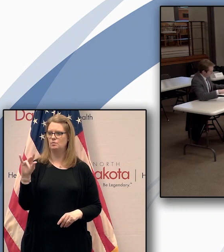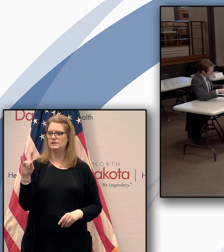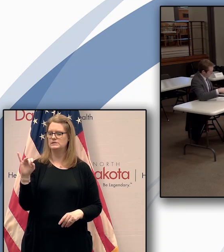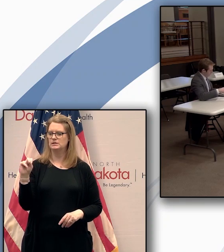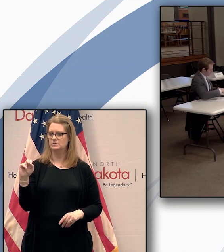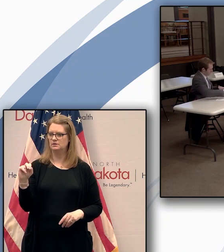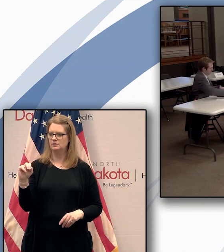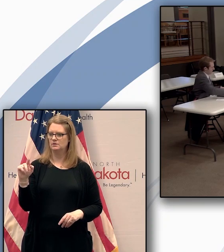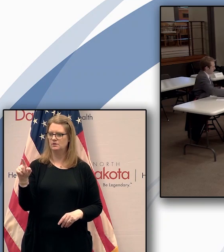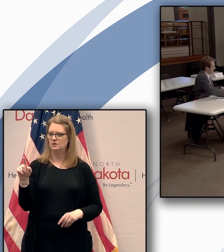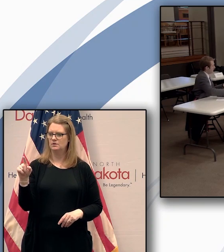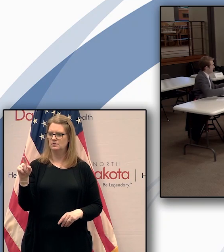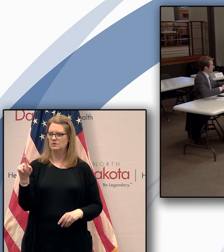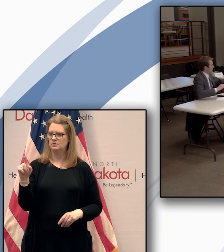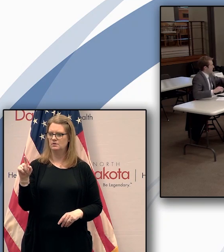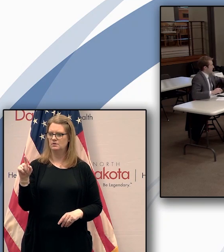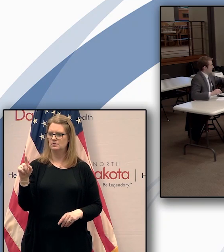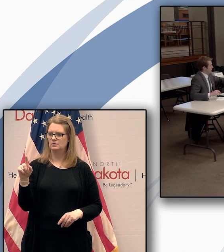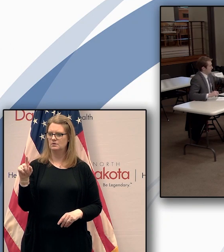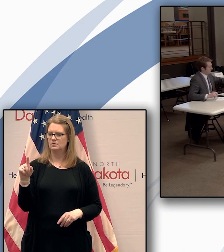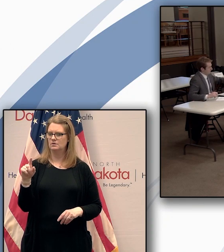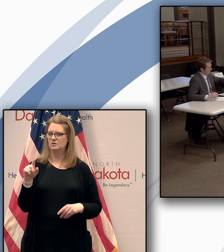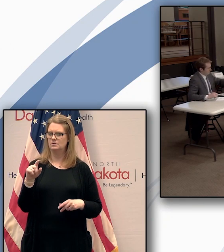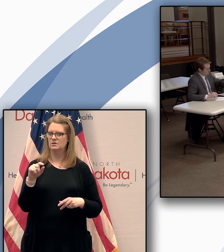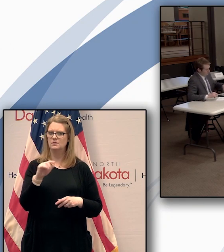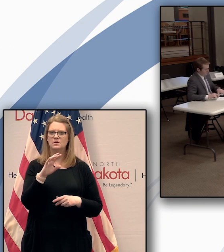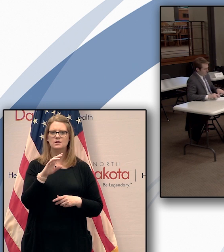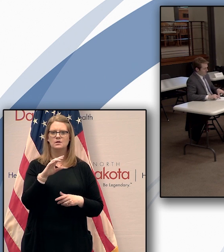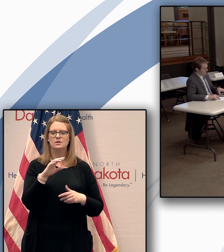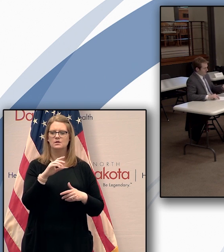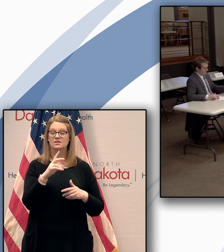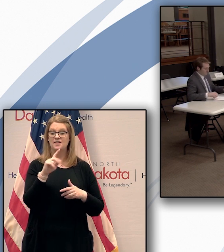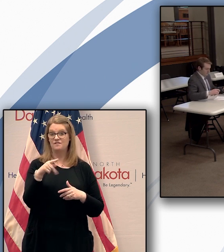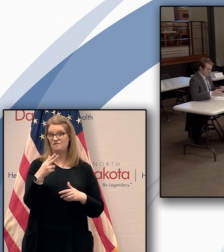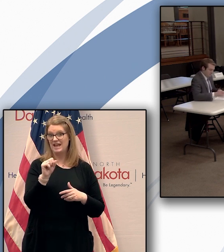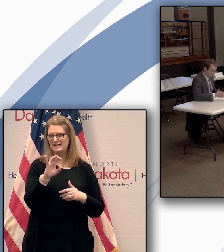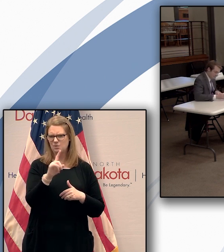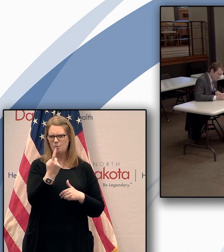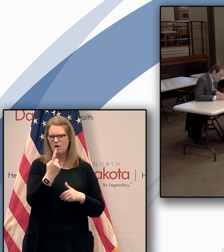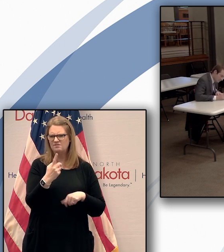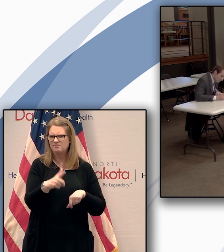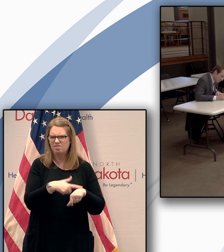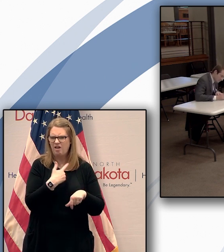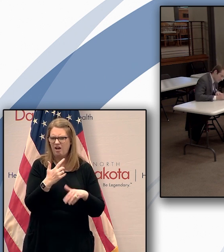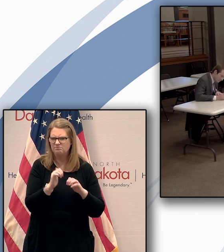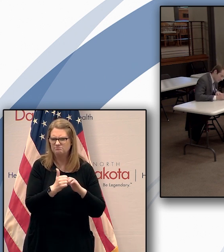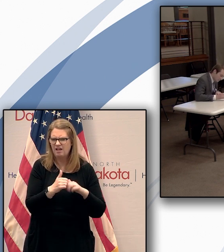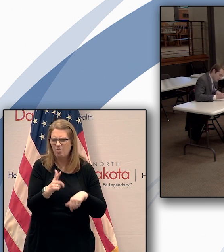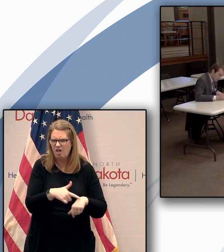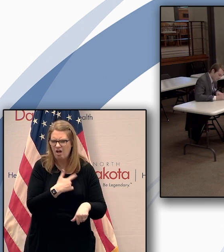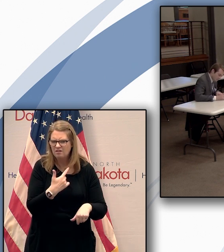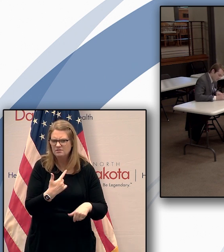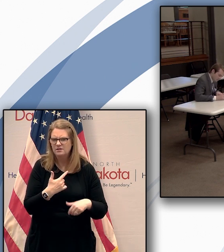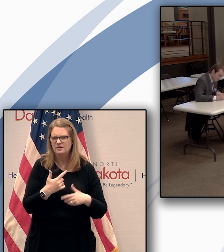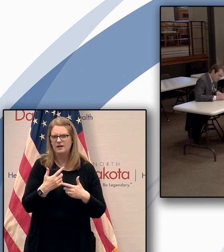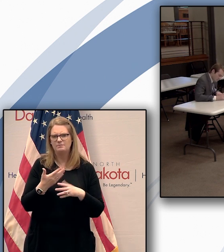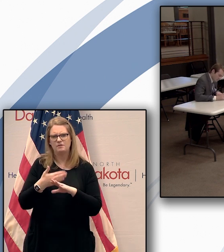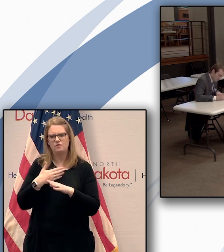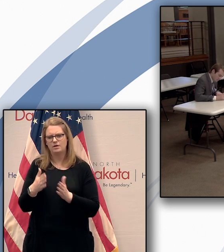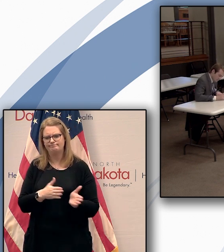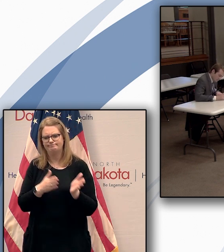How long do you expect North Dakota to be in phase one of our restart? And what will you and your team be looking for to move on to phase two?